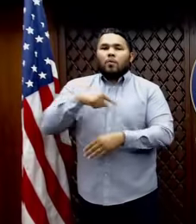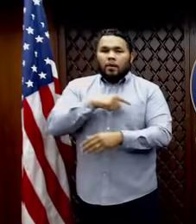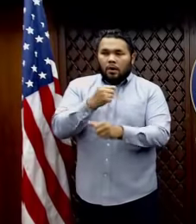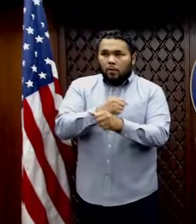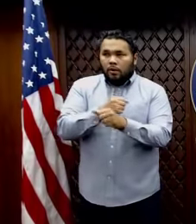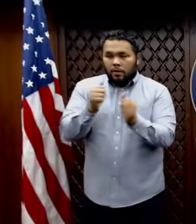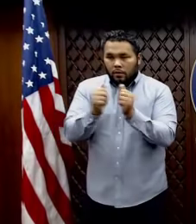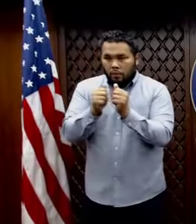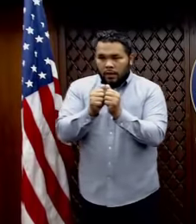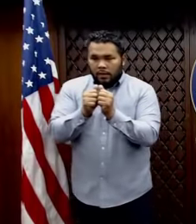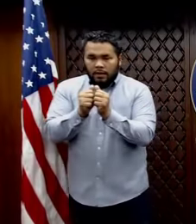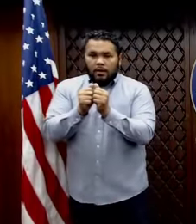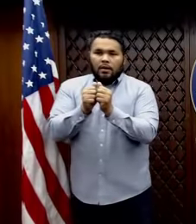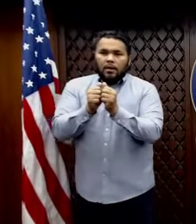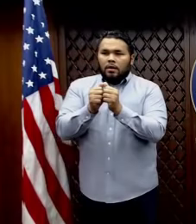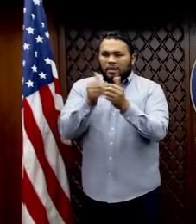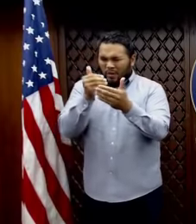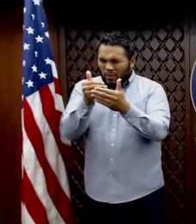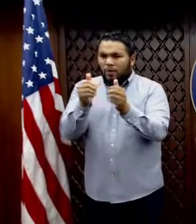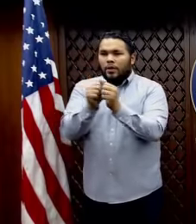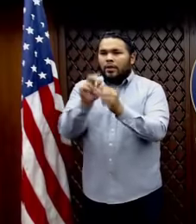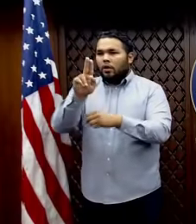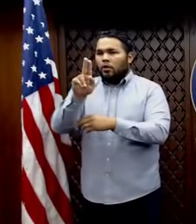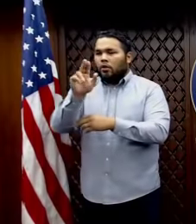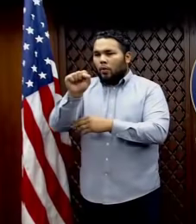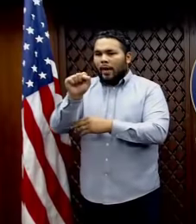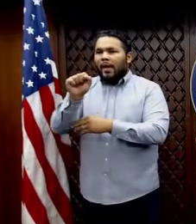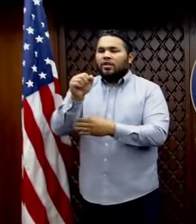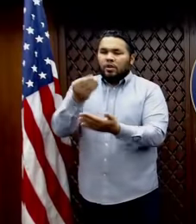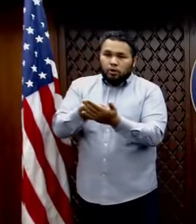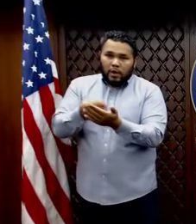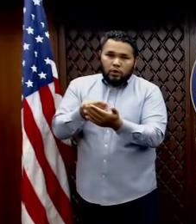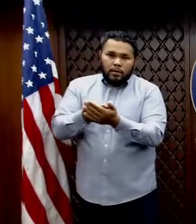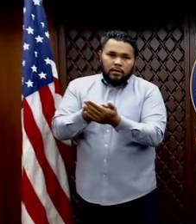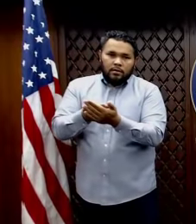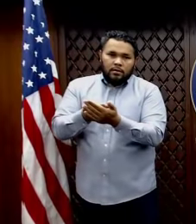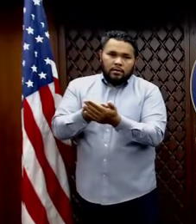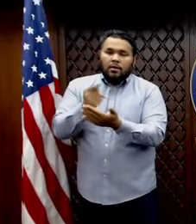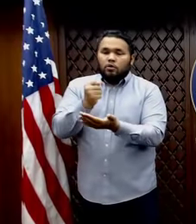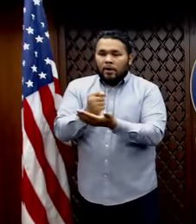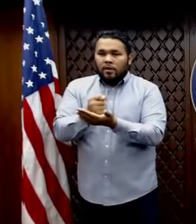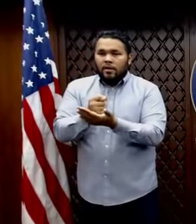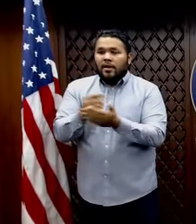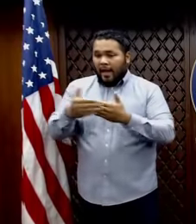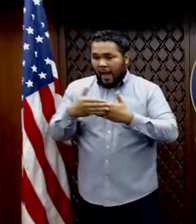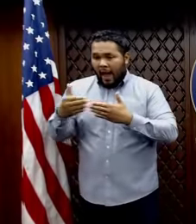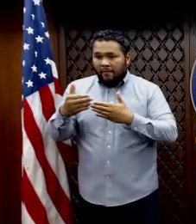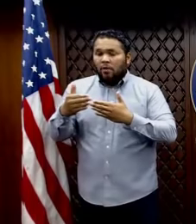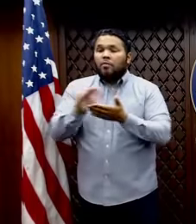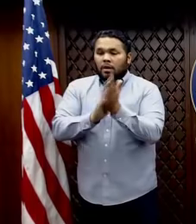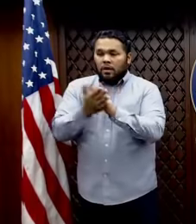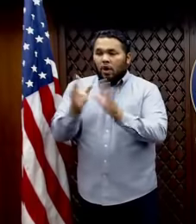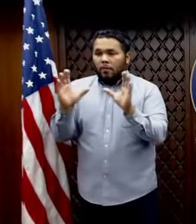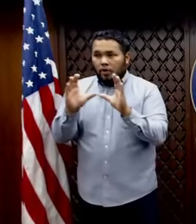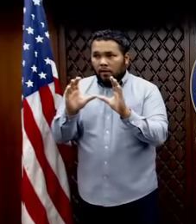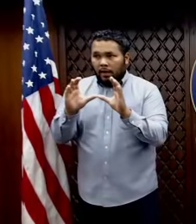closely with the U S treasury and, uh, the, the law says that after we become certified, so we have